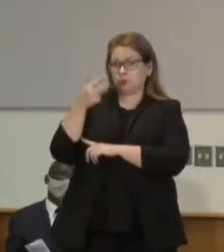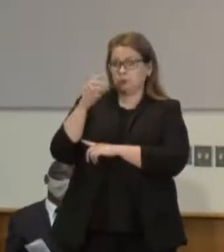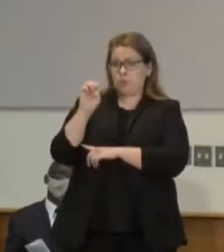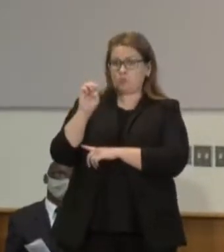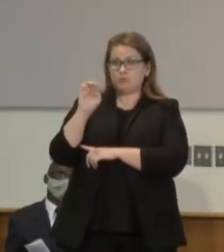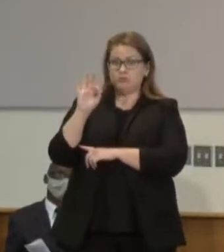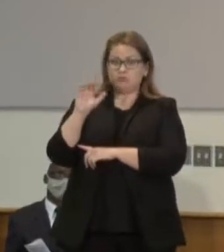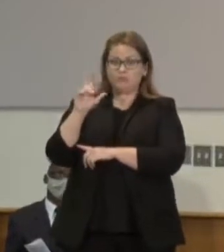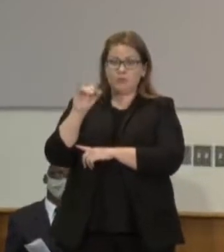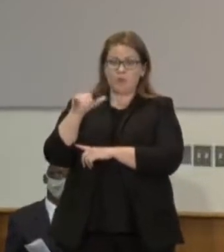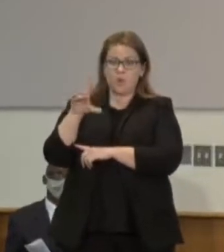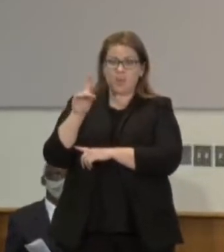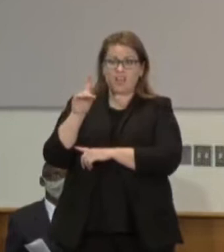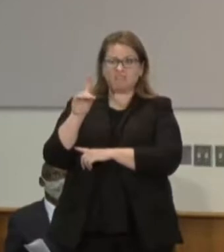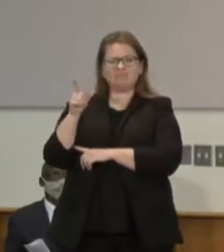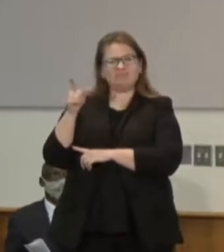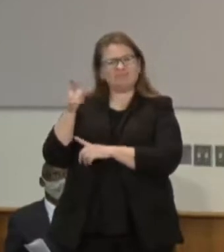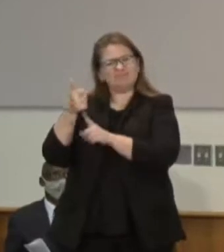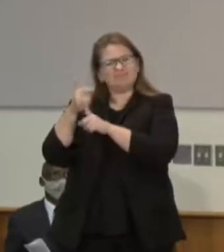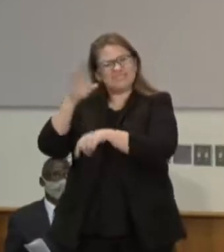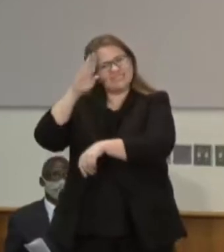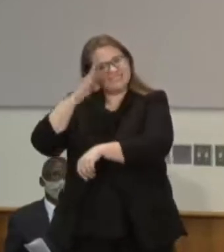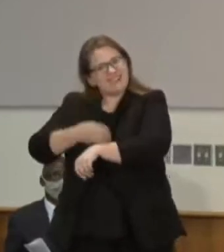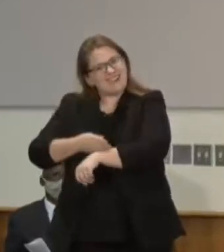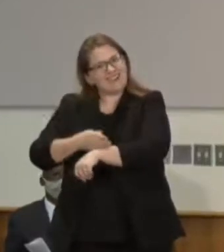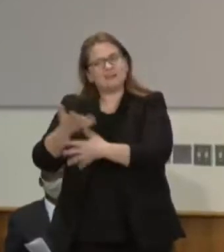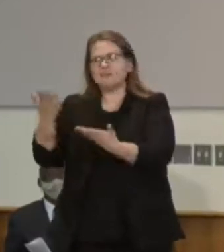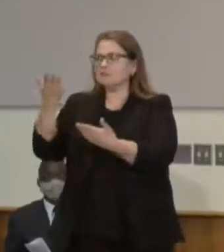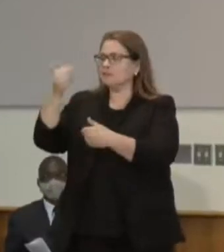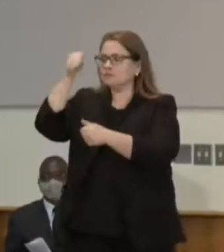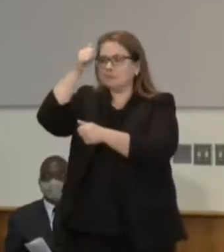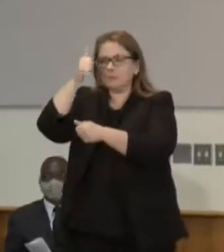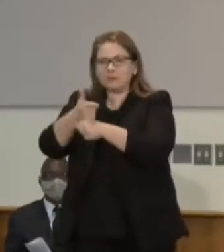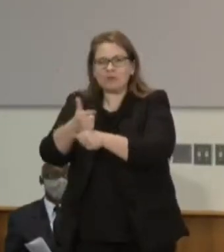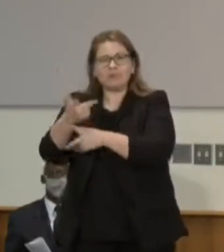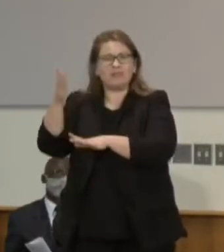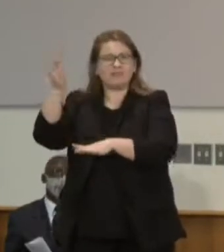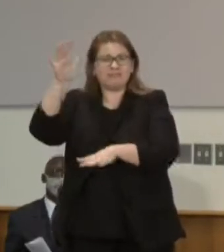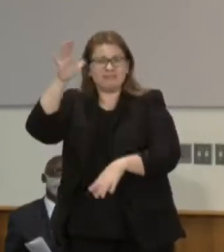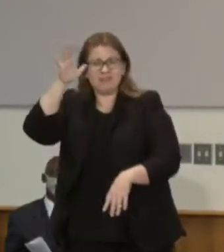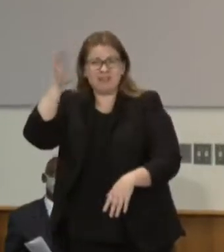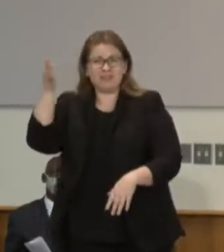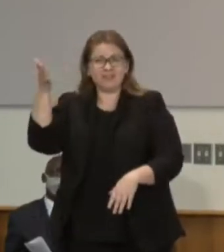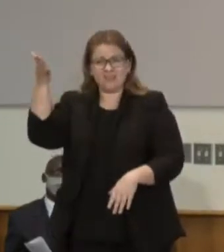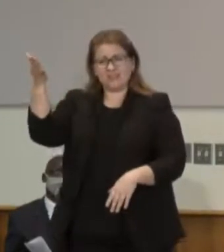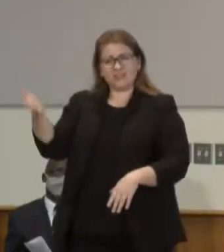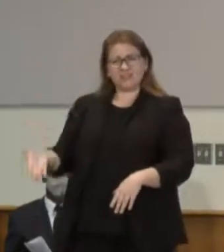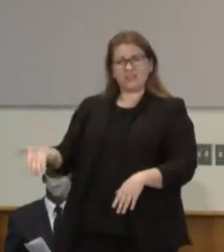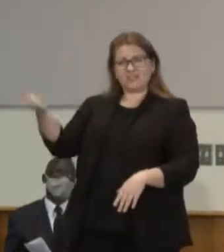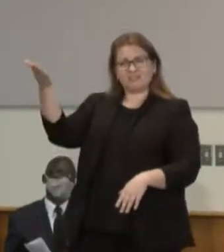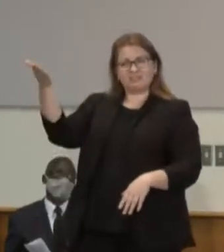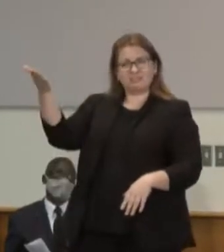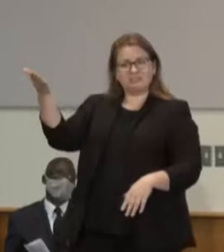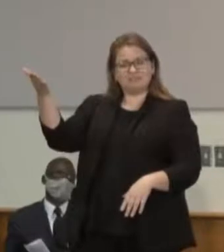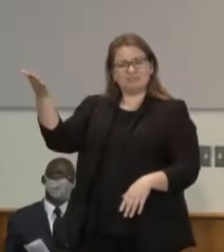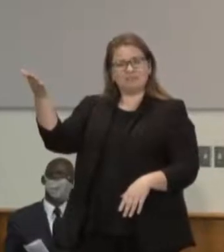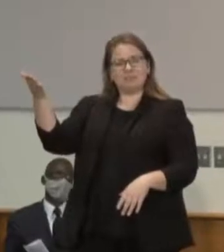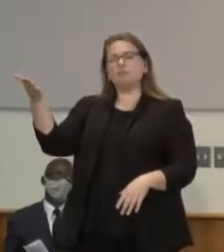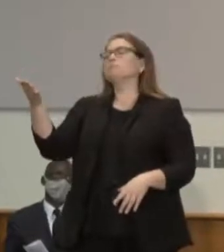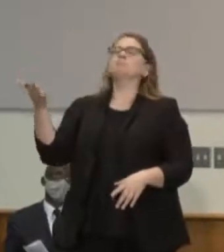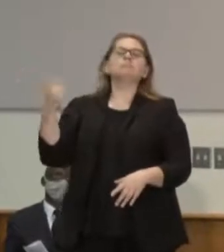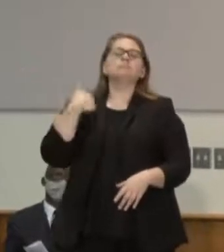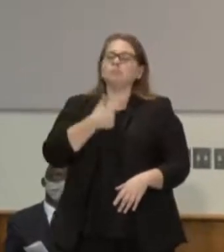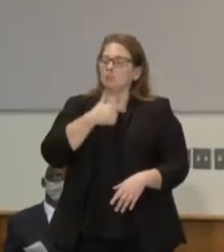was a brother. He was a father. He was a loved human being and we will take as long as it takes